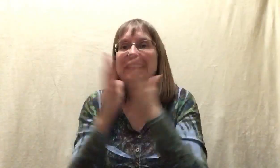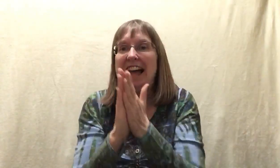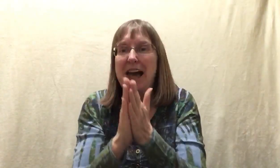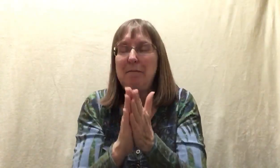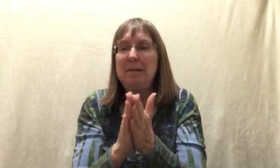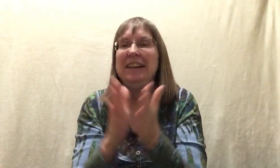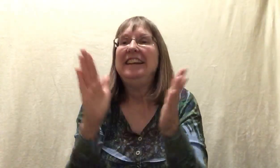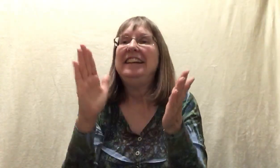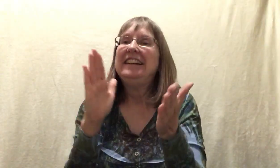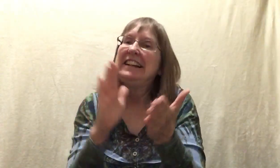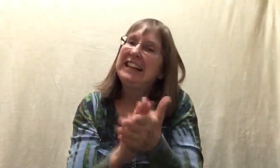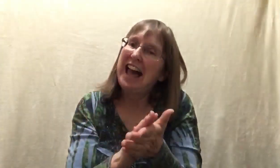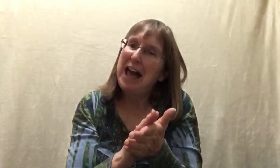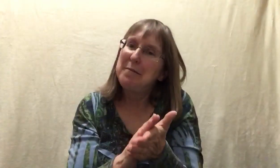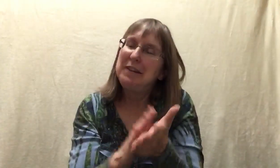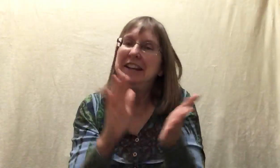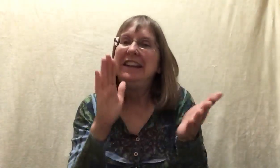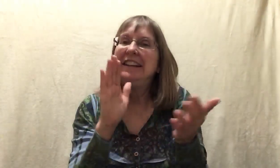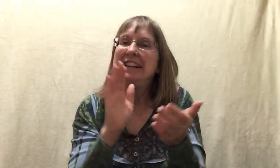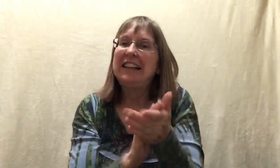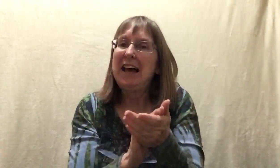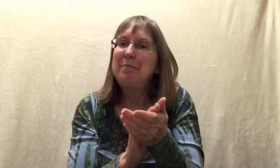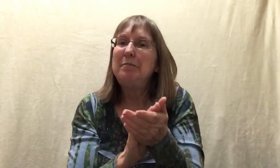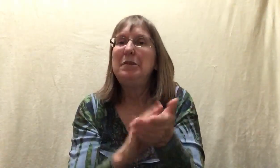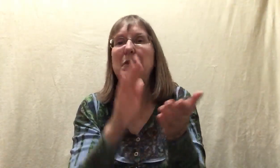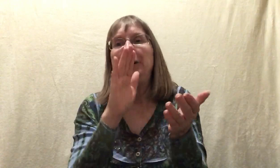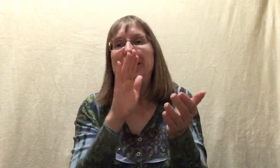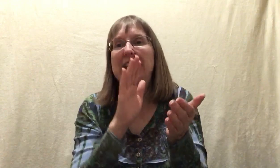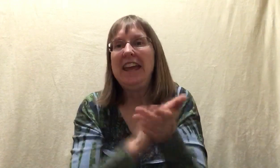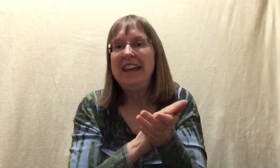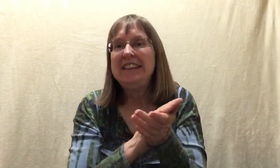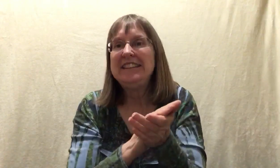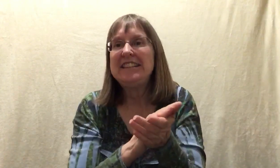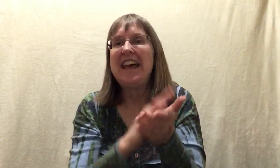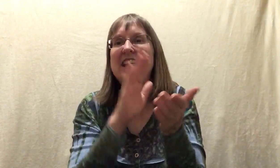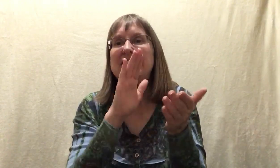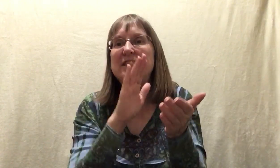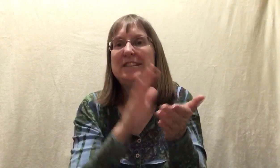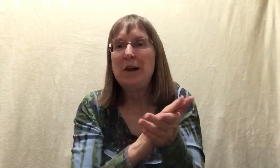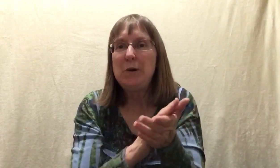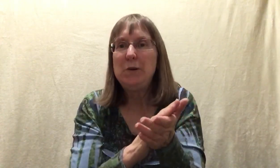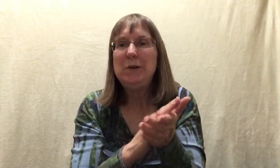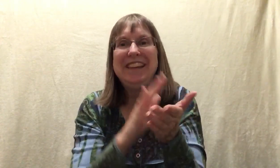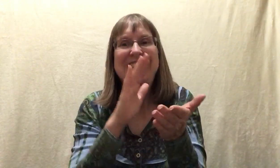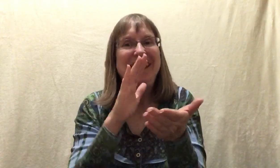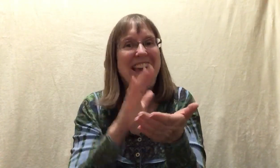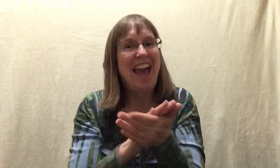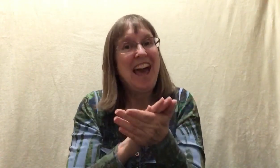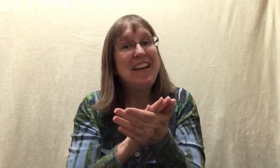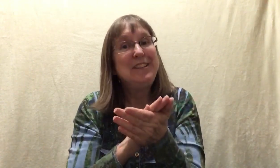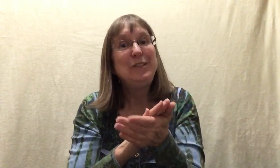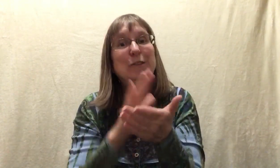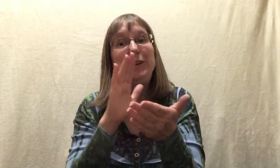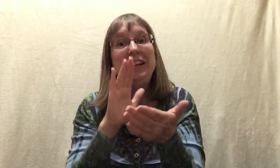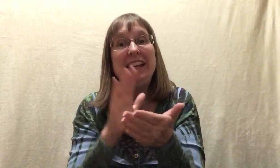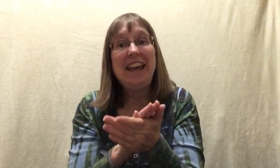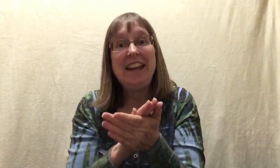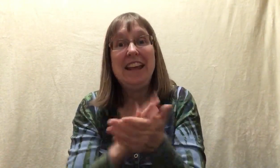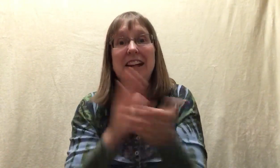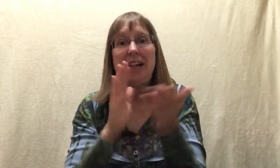Clap, clap, clap your hands as slowly as you can. Clap,